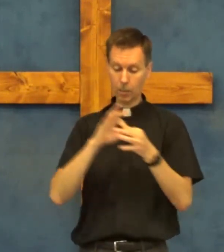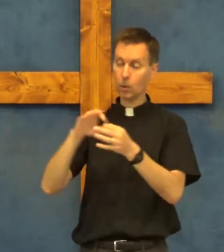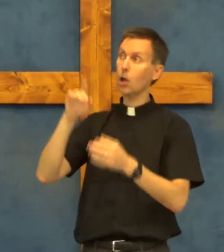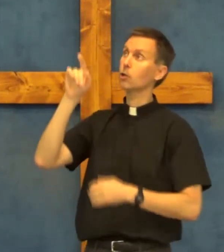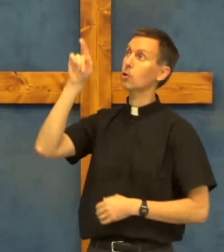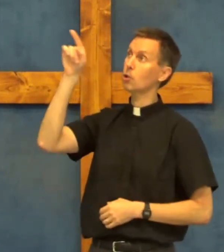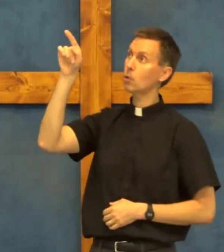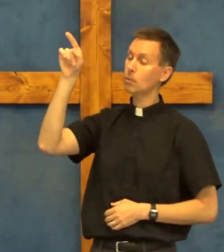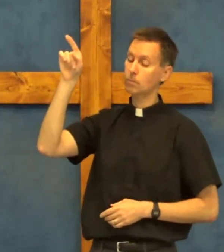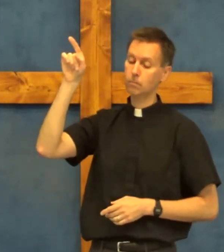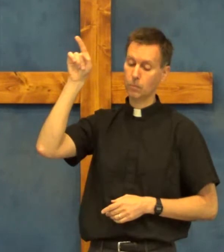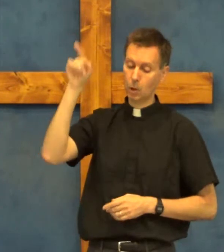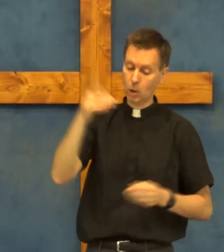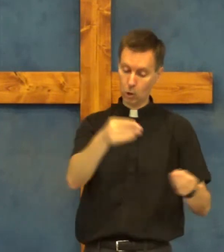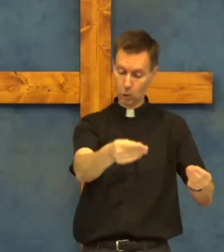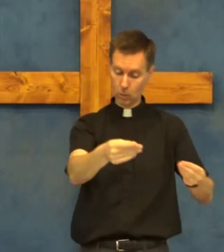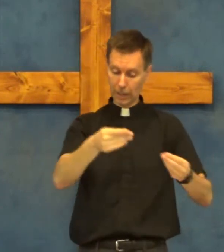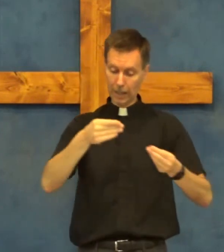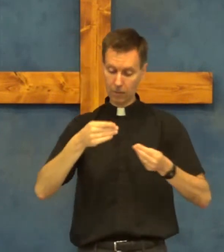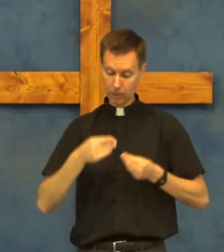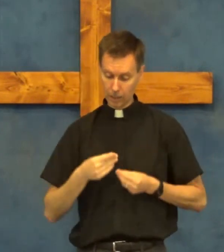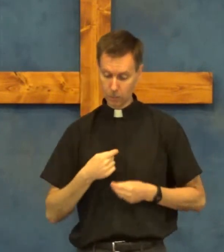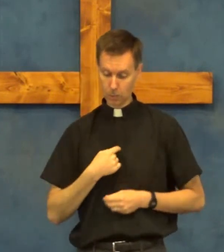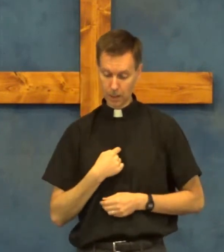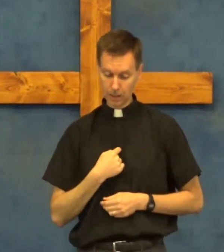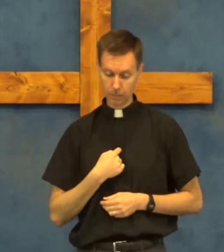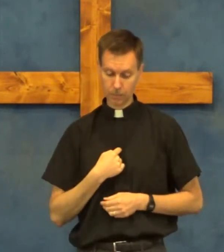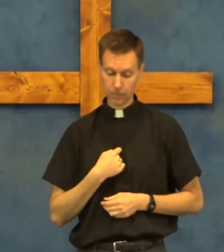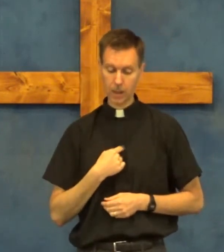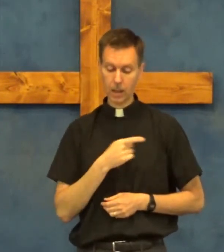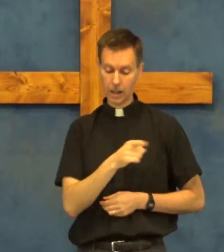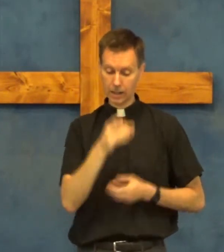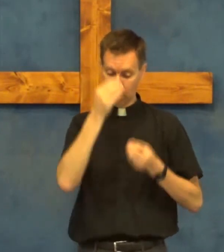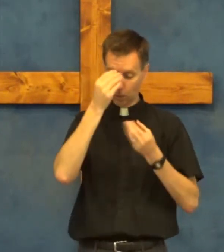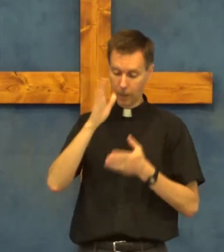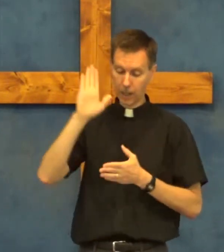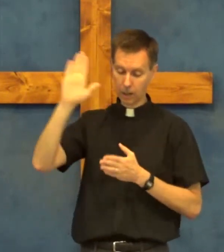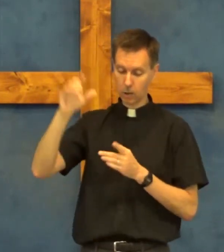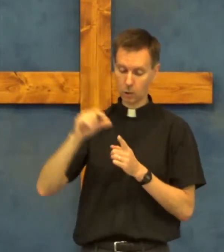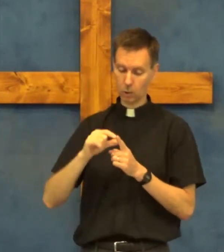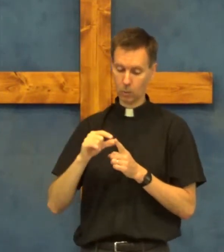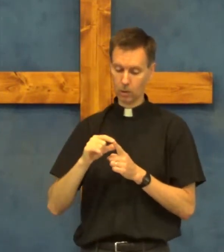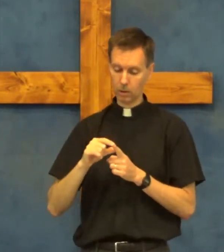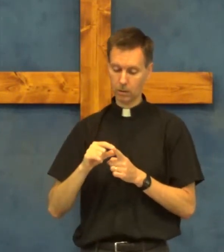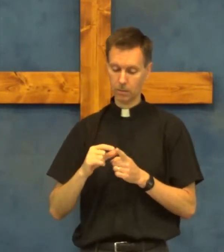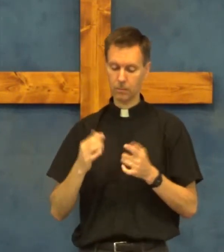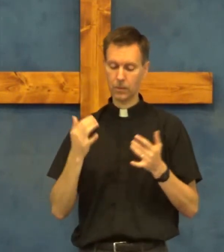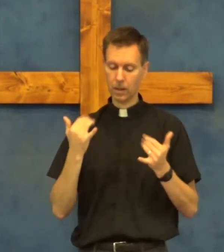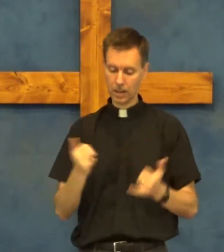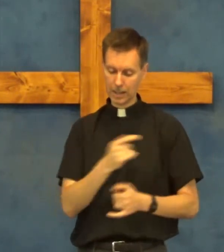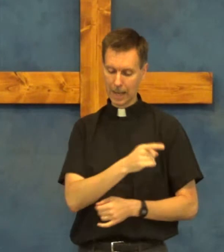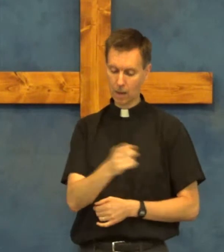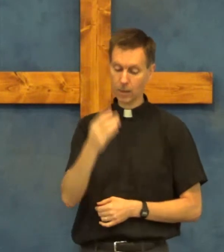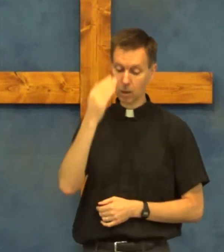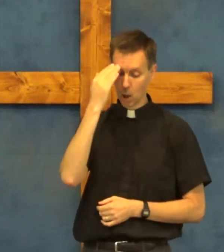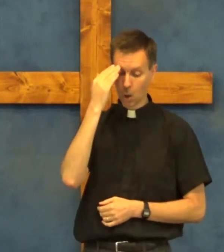belong to you you gave them to me they obeyed your word now they know